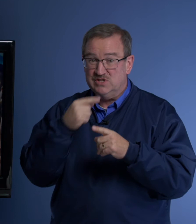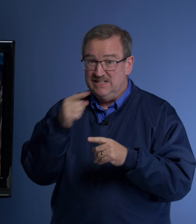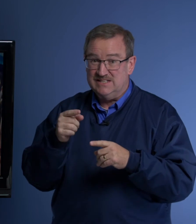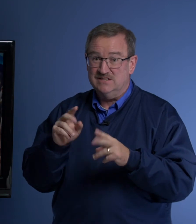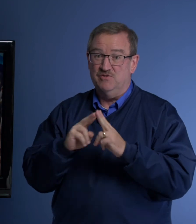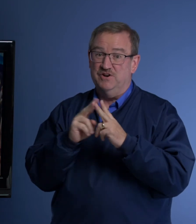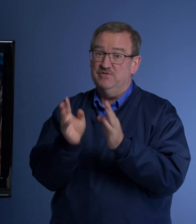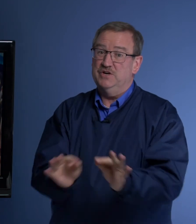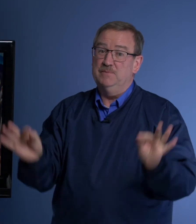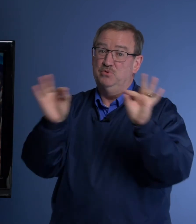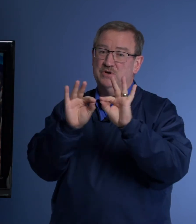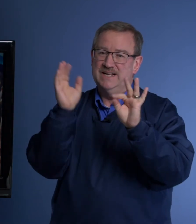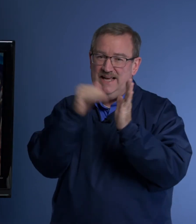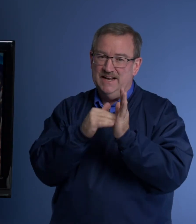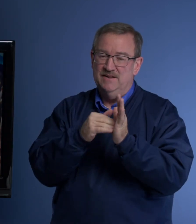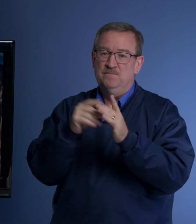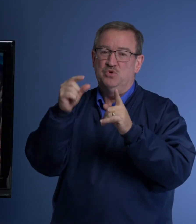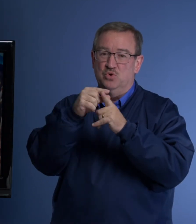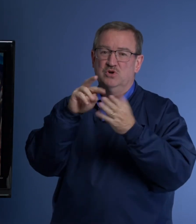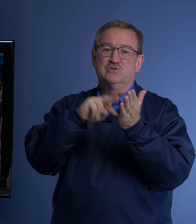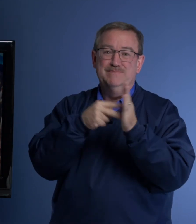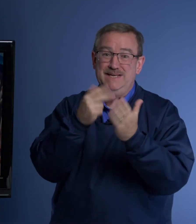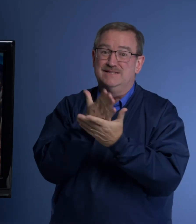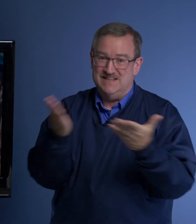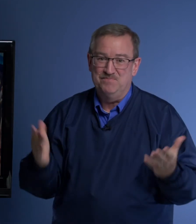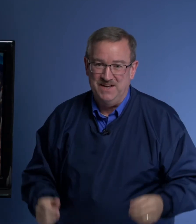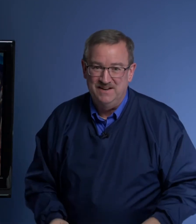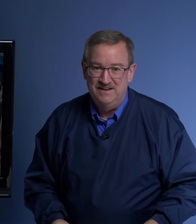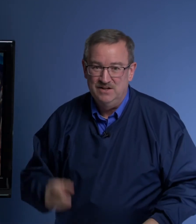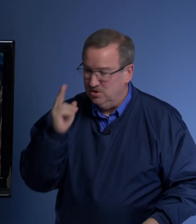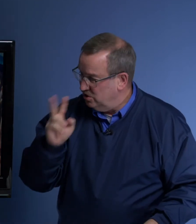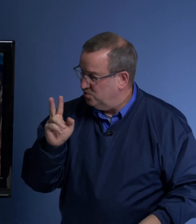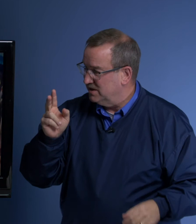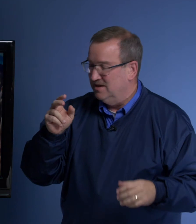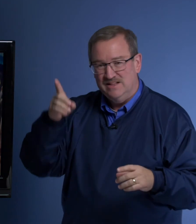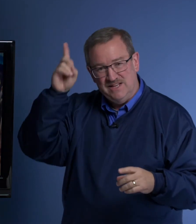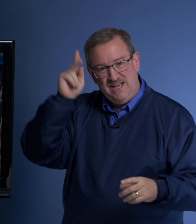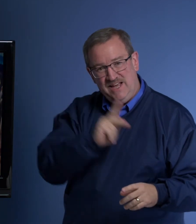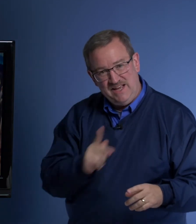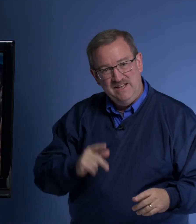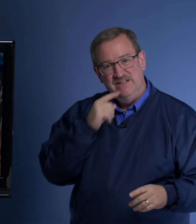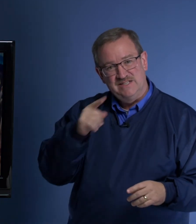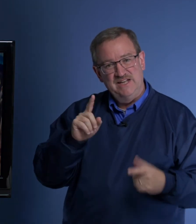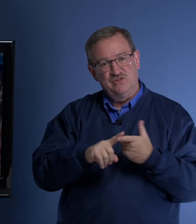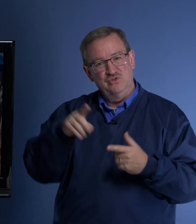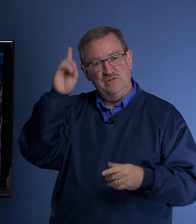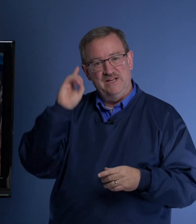that he says are very, very important. Again, words mean something. Look what the king said to Daniel.